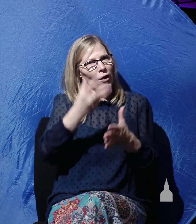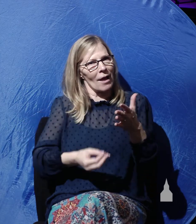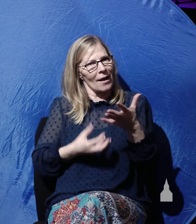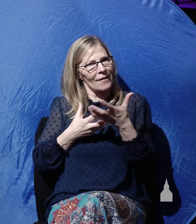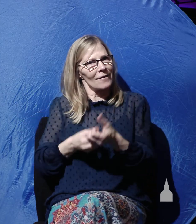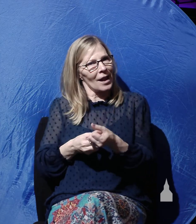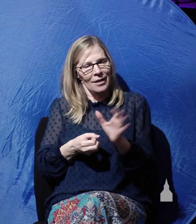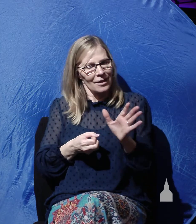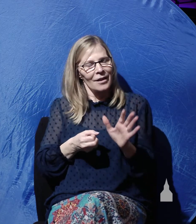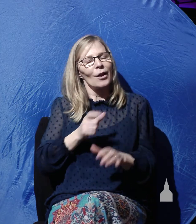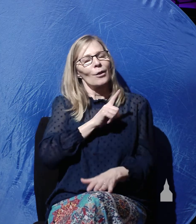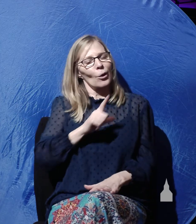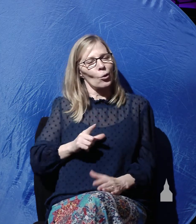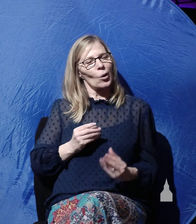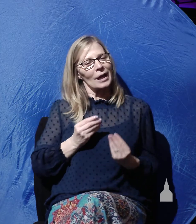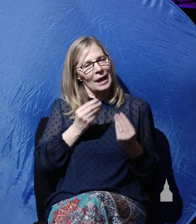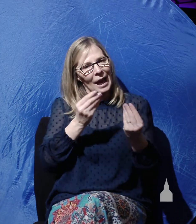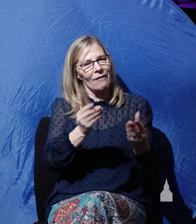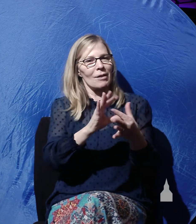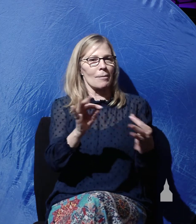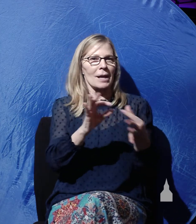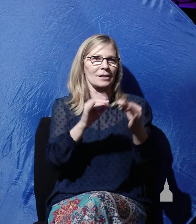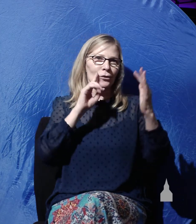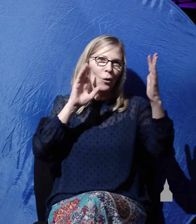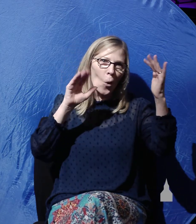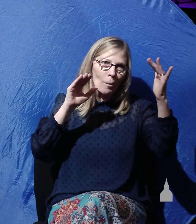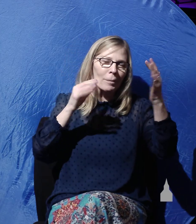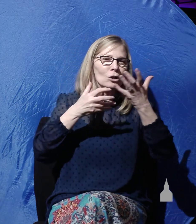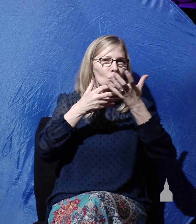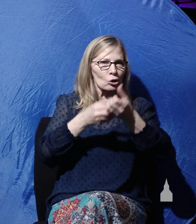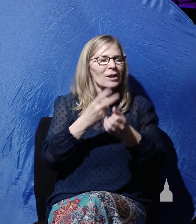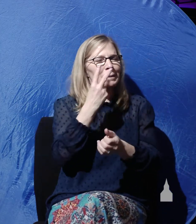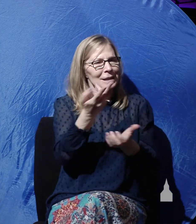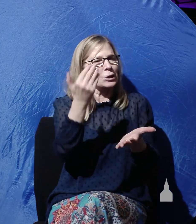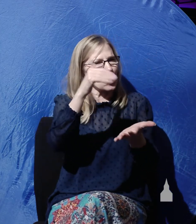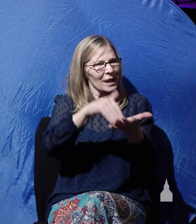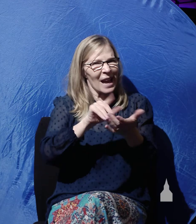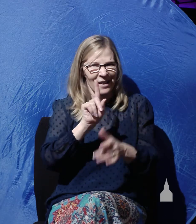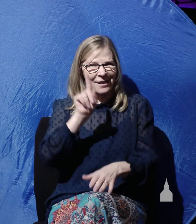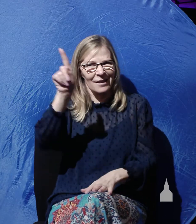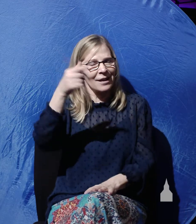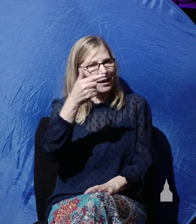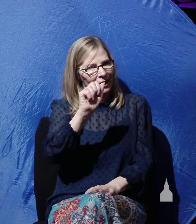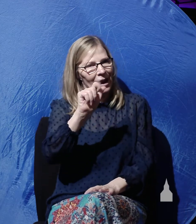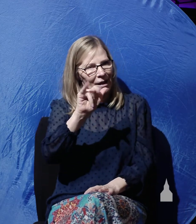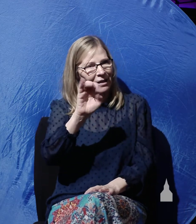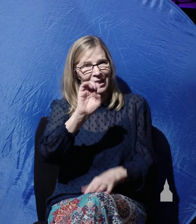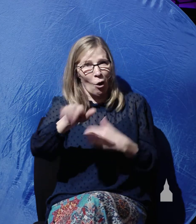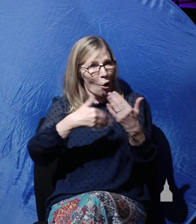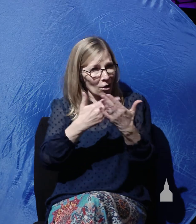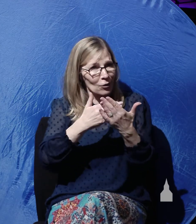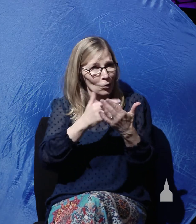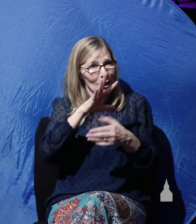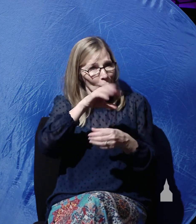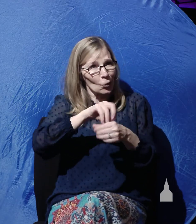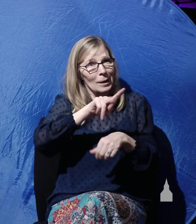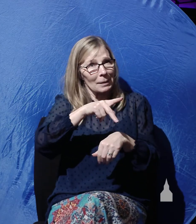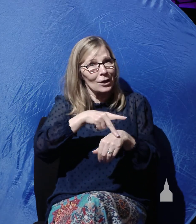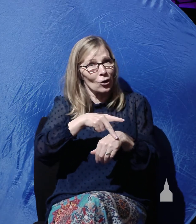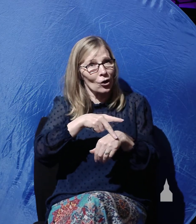of assurance that he would see them again in Galilee, all of them, including Peter, who denied him.